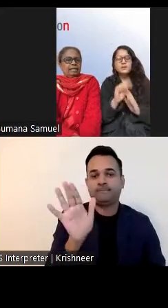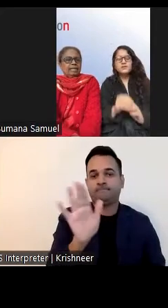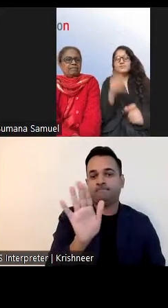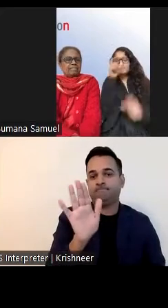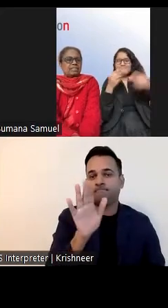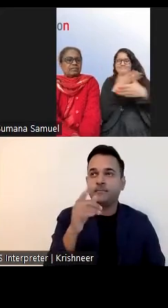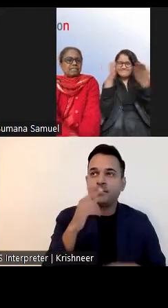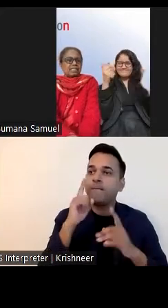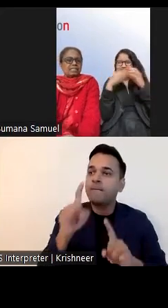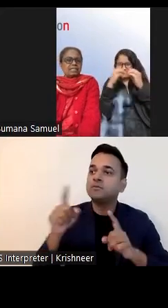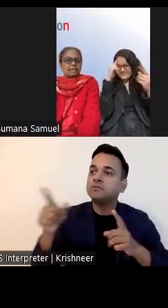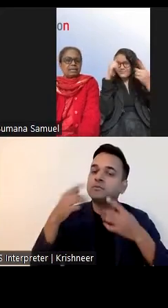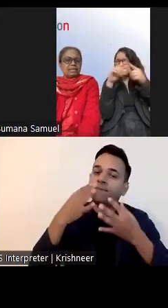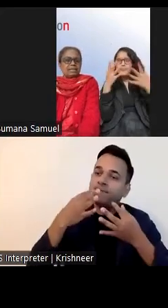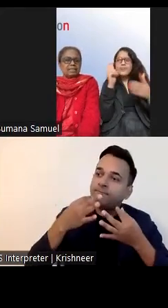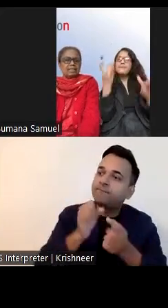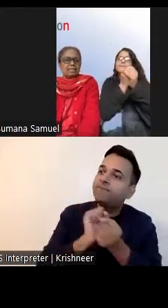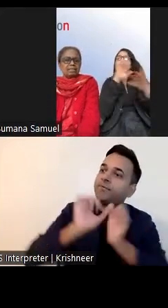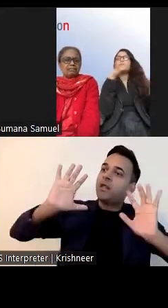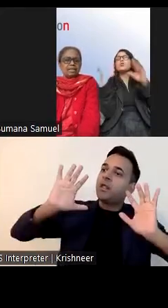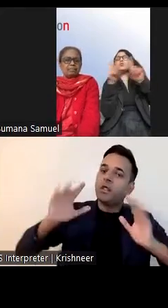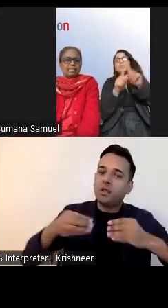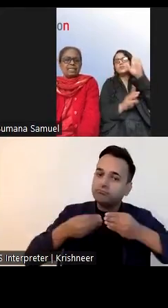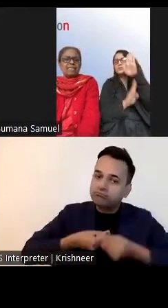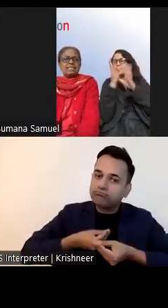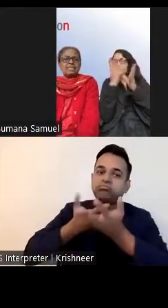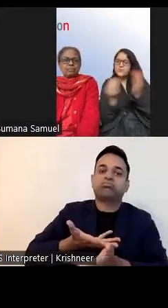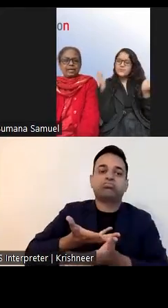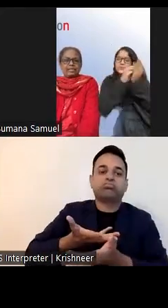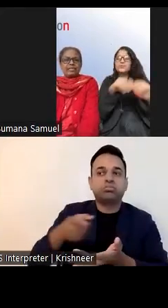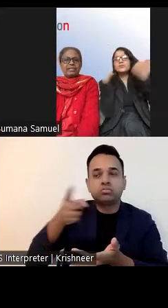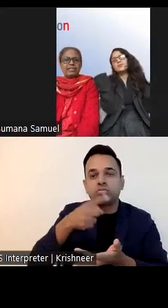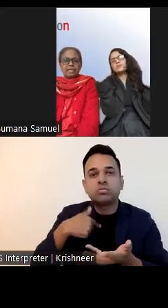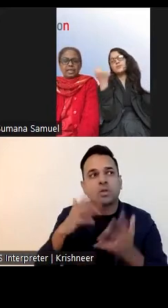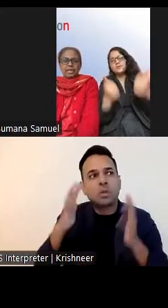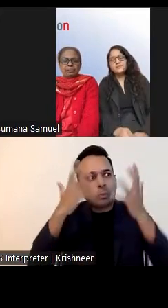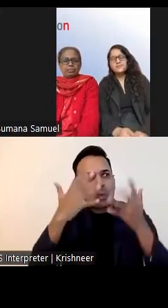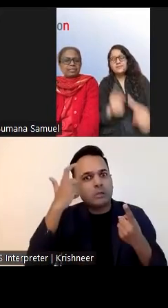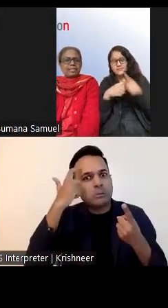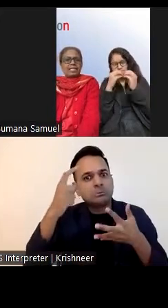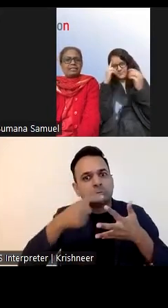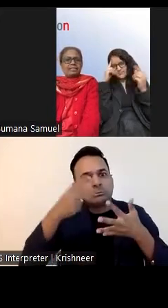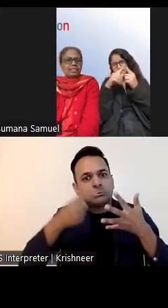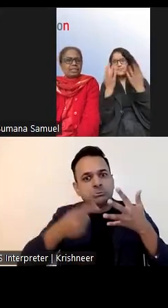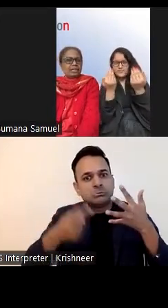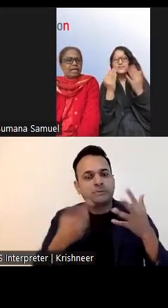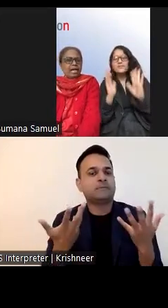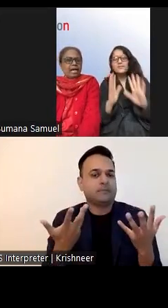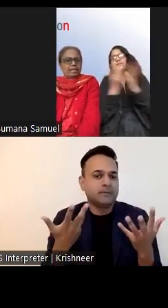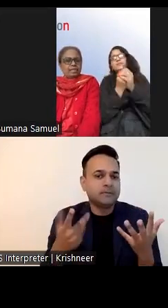Diversity of skills, abilities in the workplace increases productivity, improves creativity,